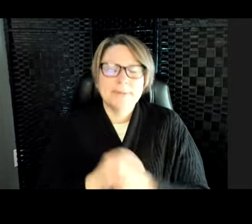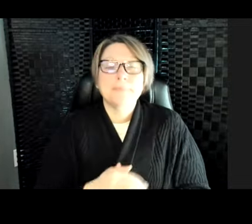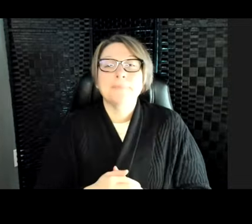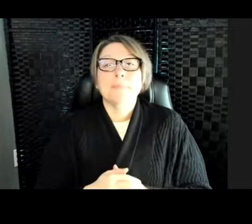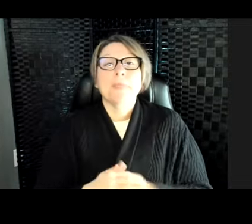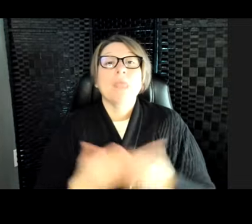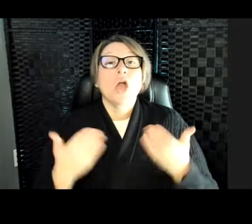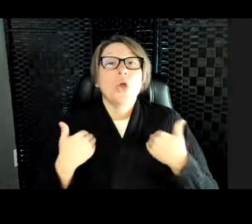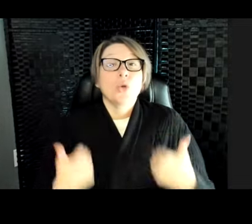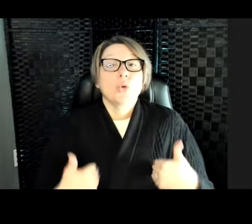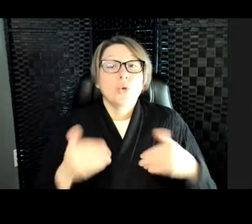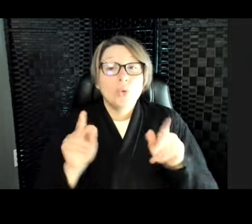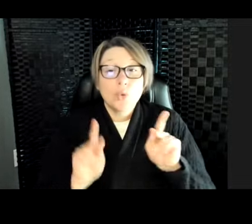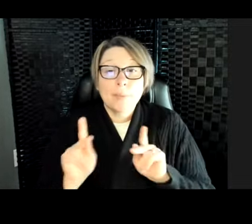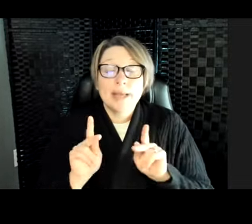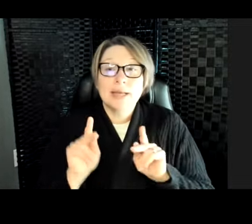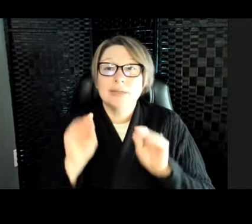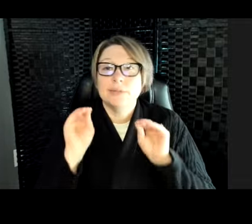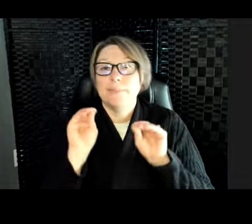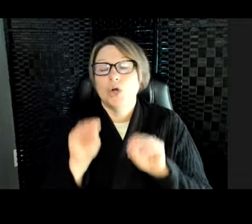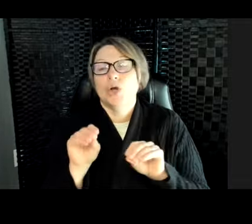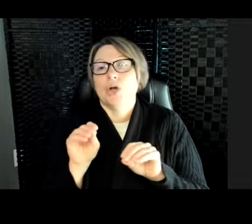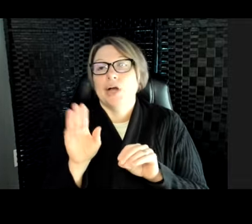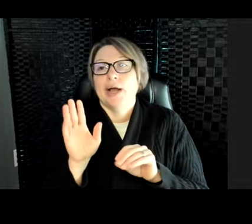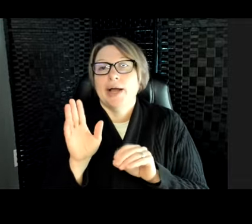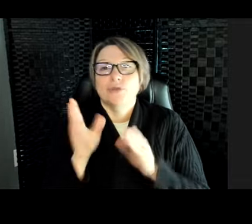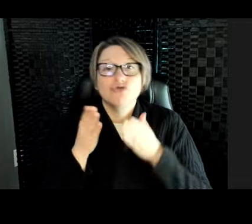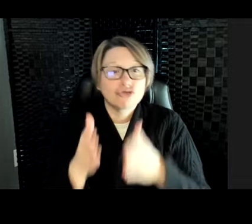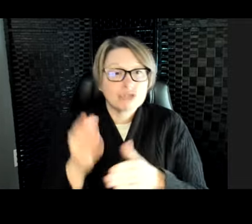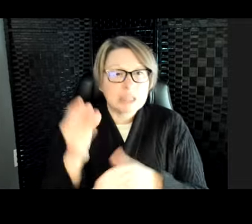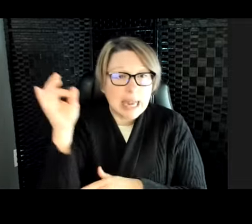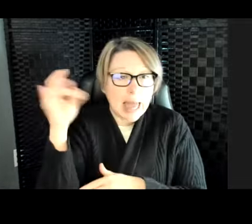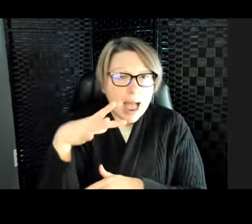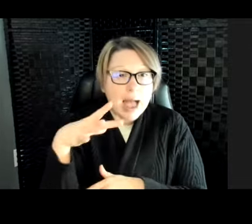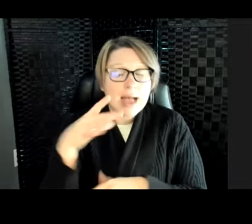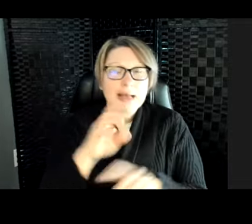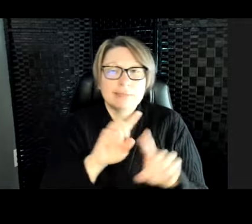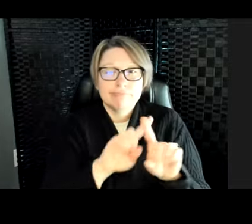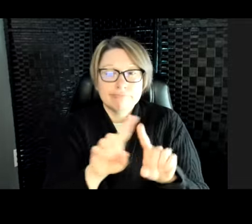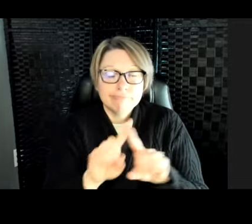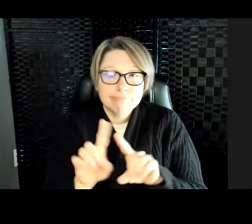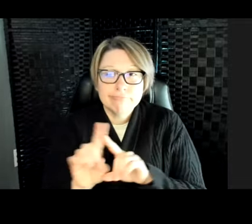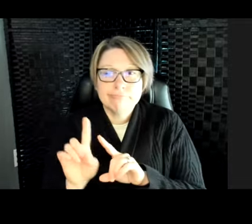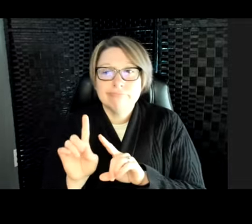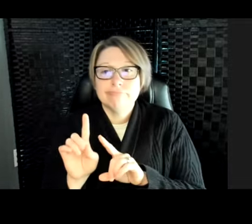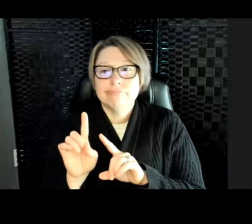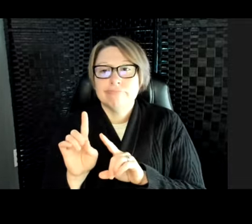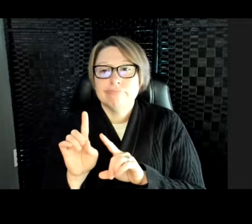streetlights and other things, they kind of... So, baby turtles